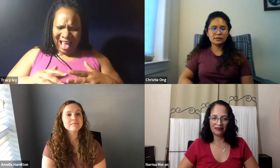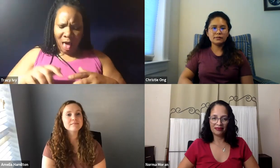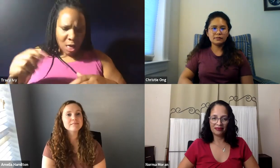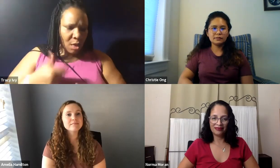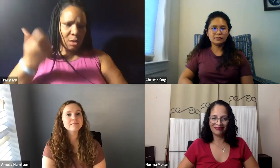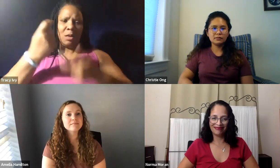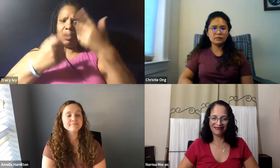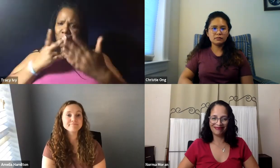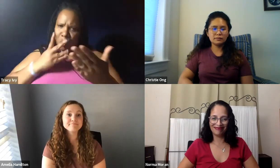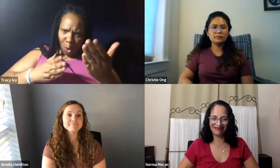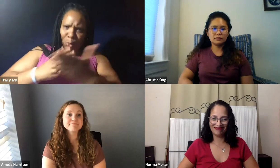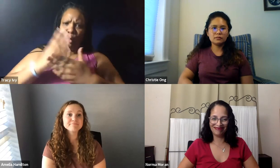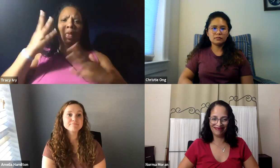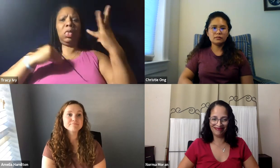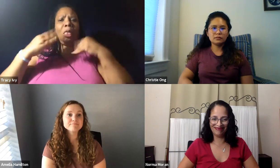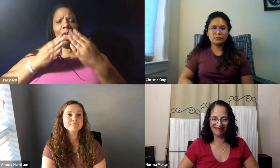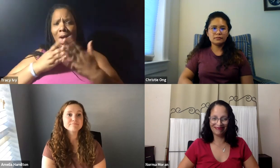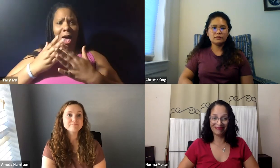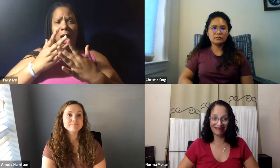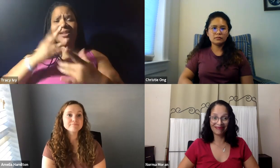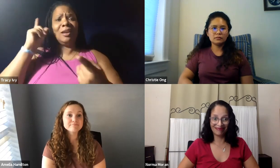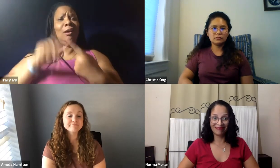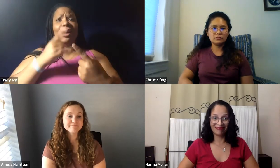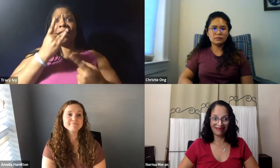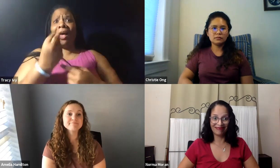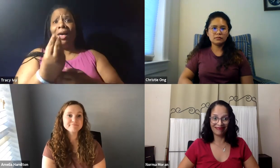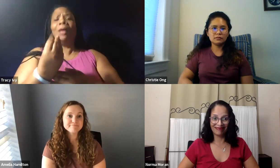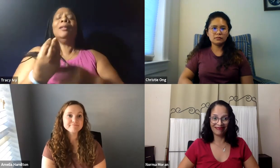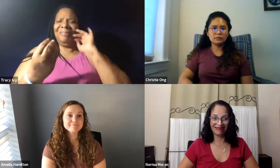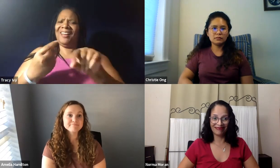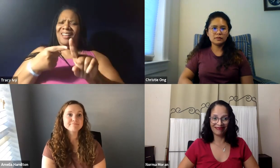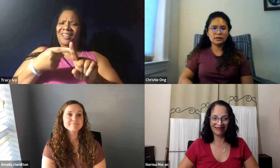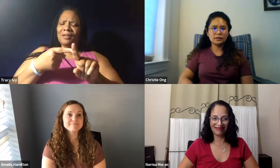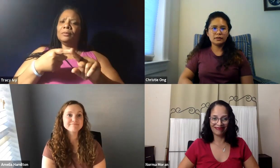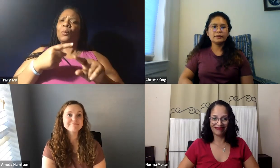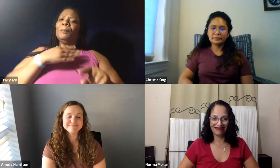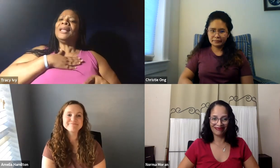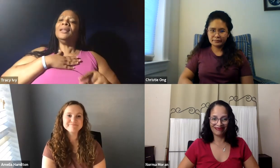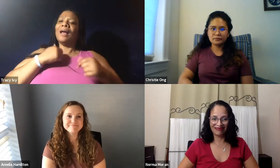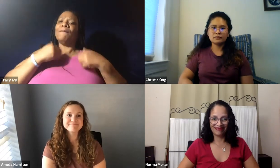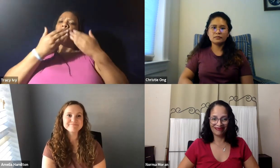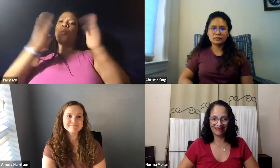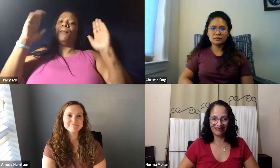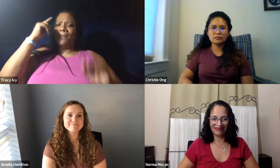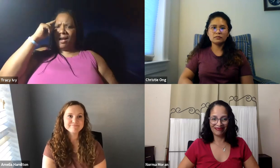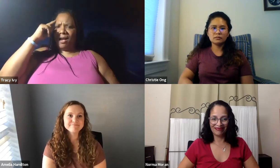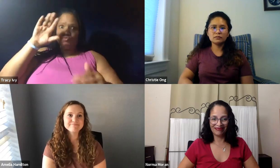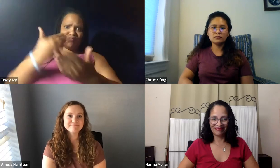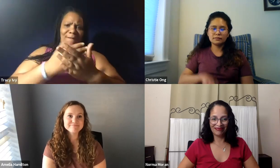It's kind of like you come in and you try on a pair of shoes and they don't fit. And then you try on another pair of shoes and maybe they don't fit.